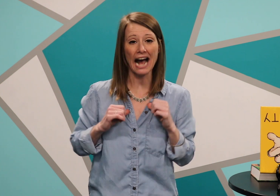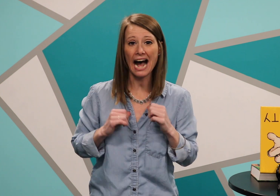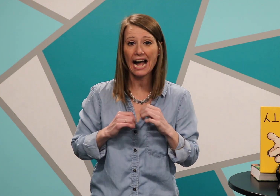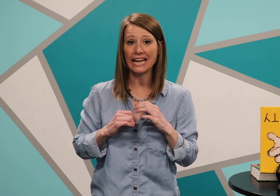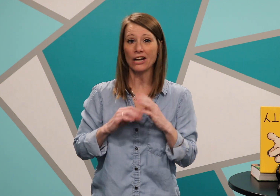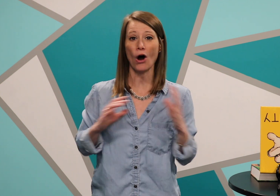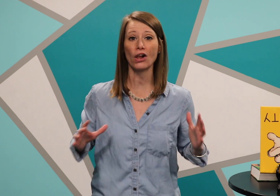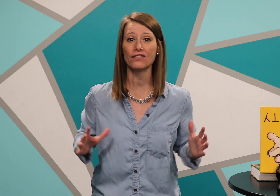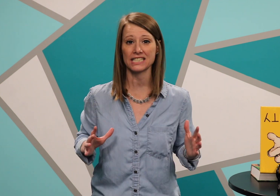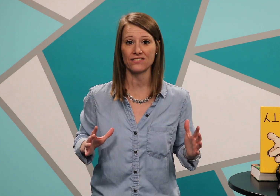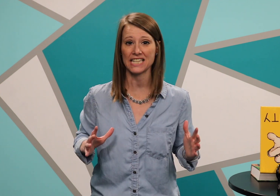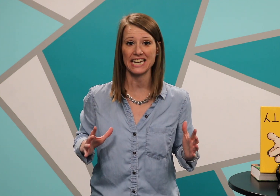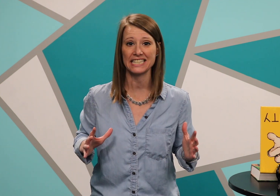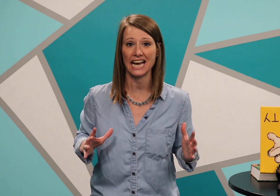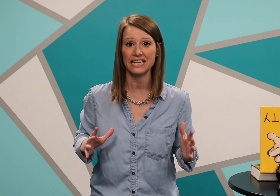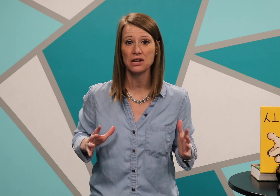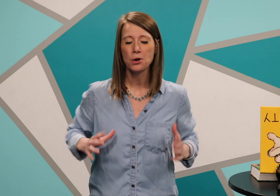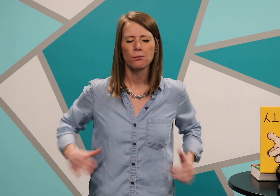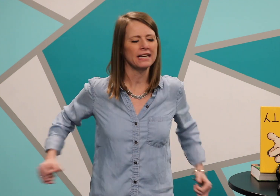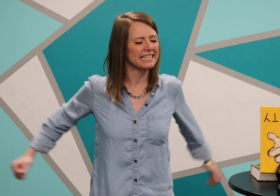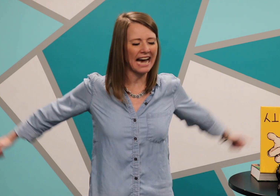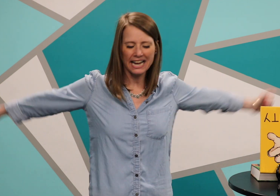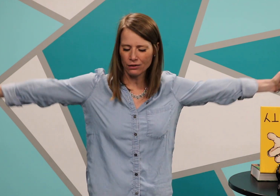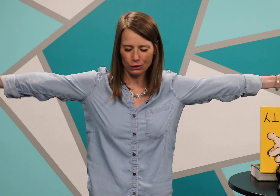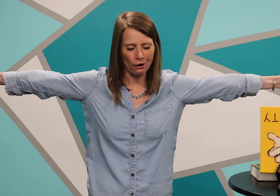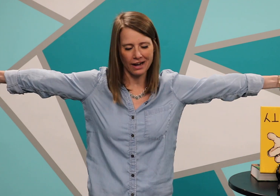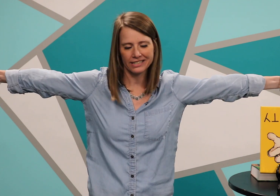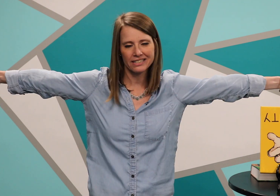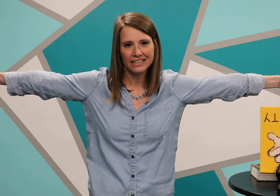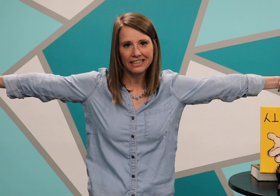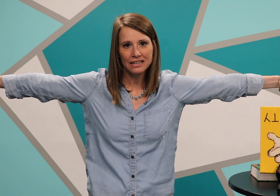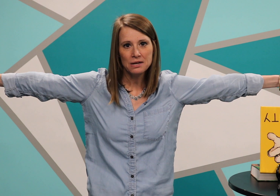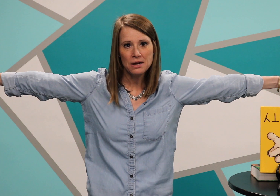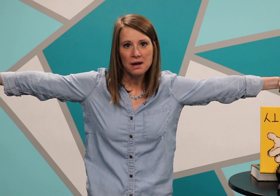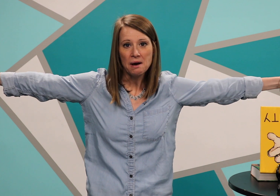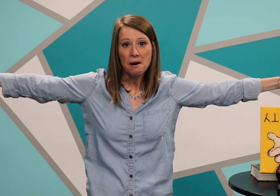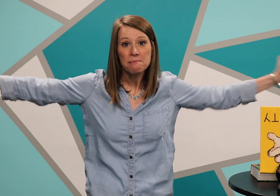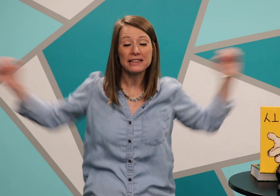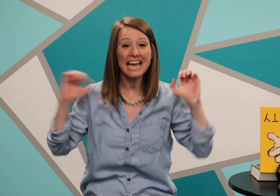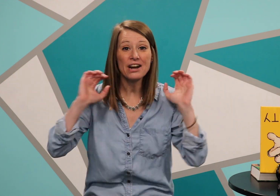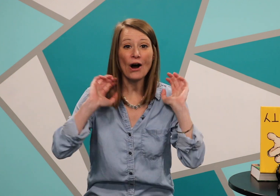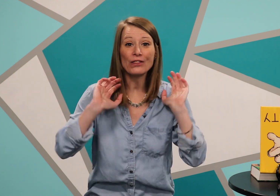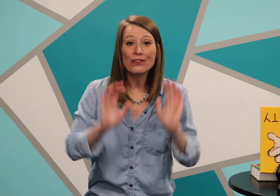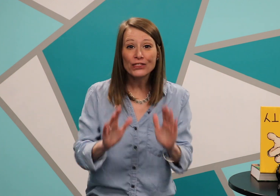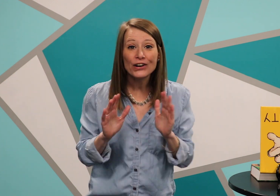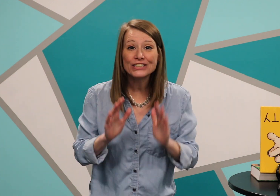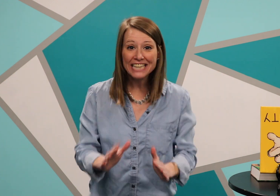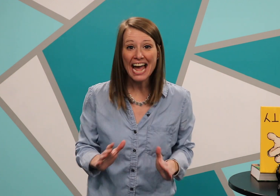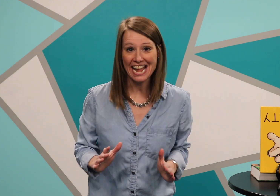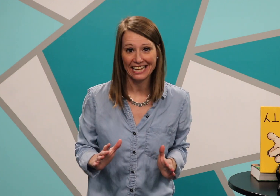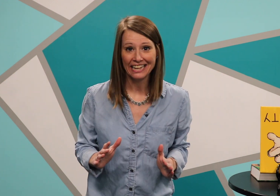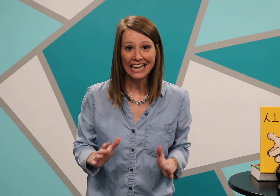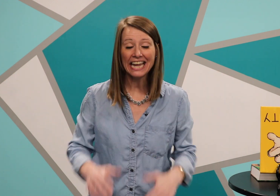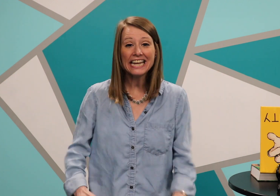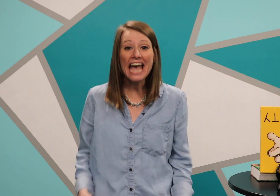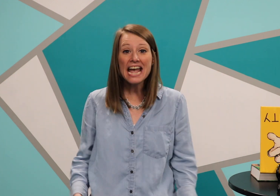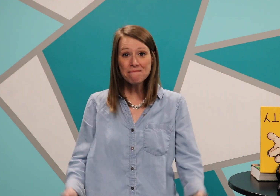I and all of us have said and done when He died on the cross. But then on the third day He came